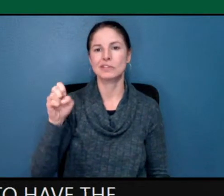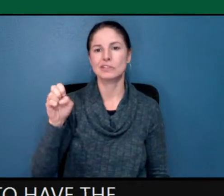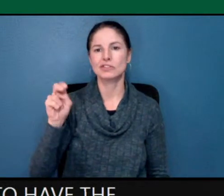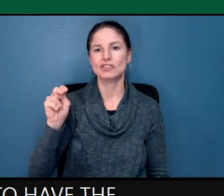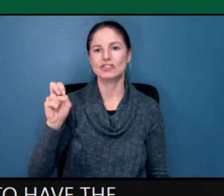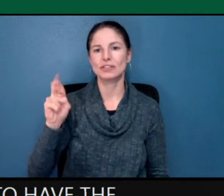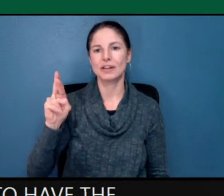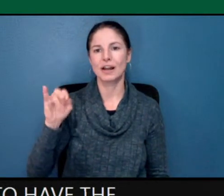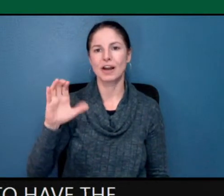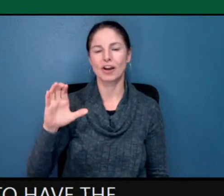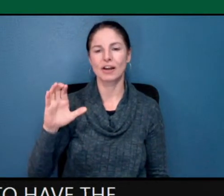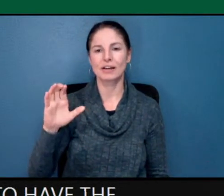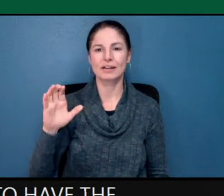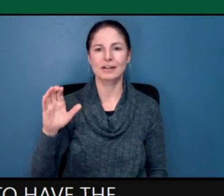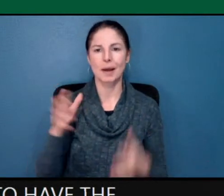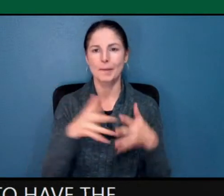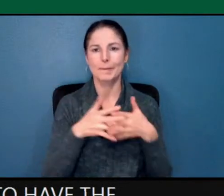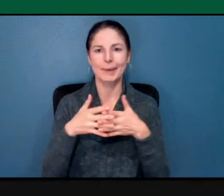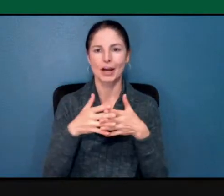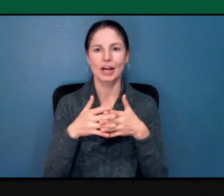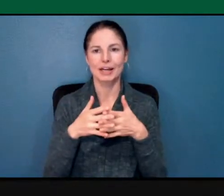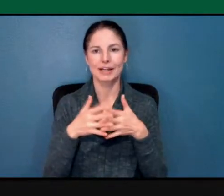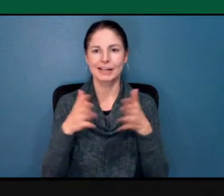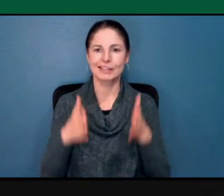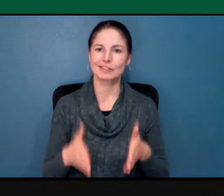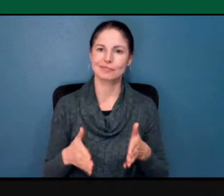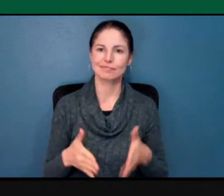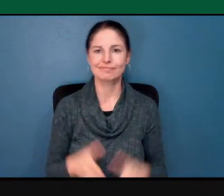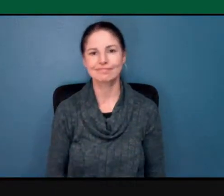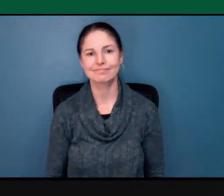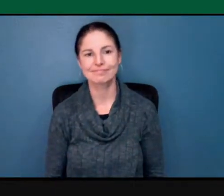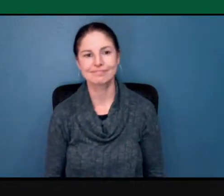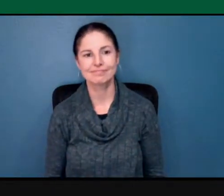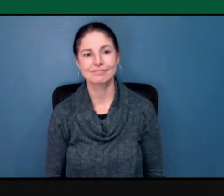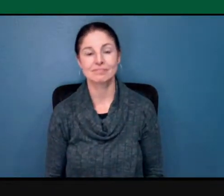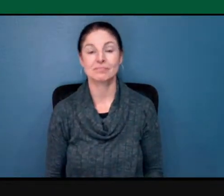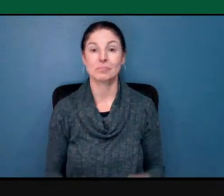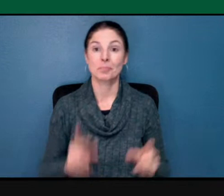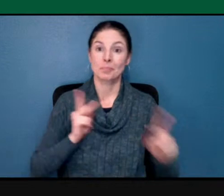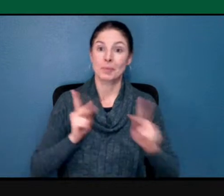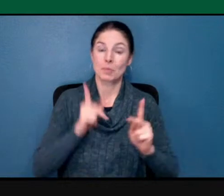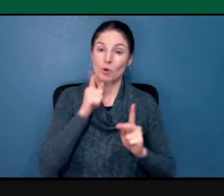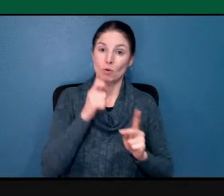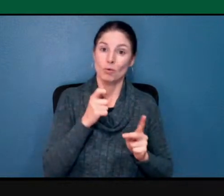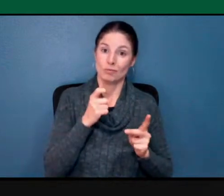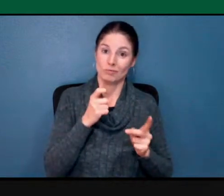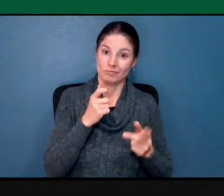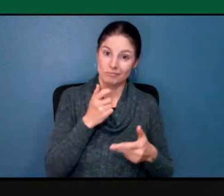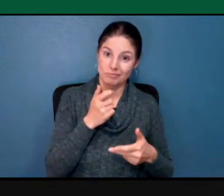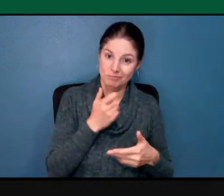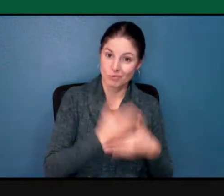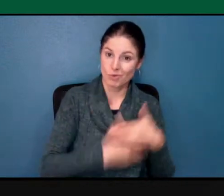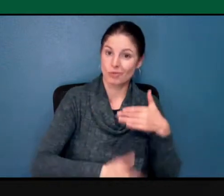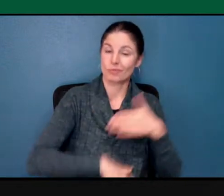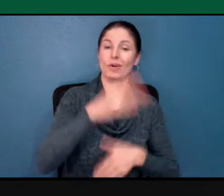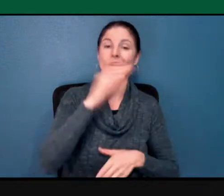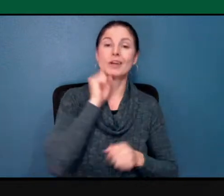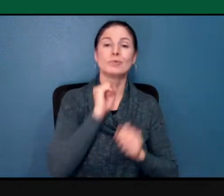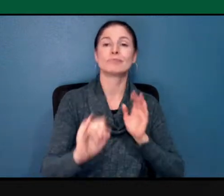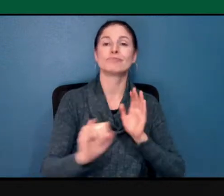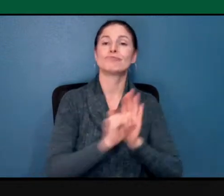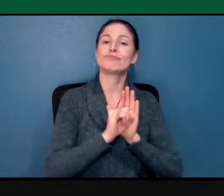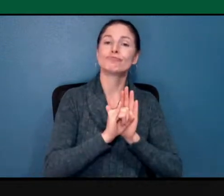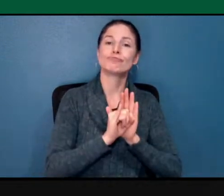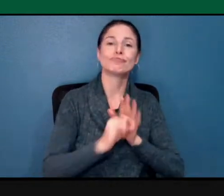identity and an ethnic group where we have a sense of who we are, what you're talking about is fabulous. But often these white